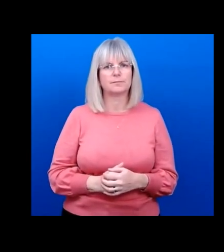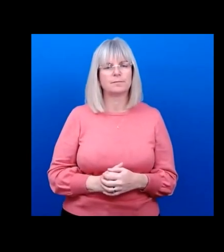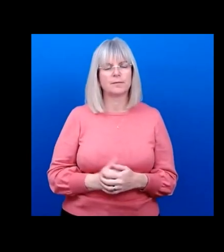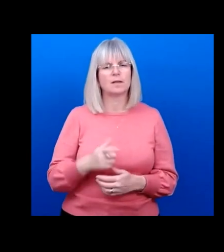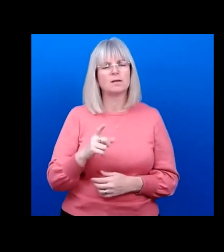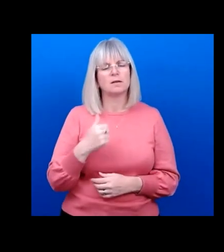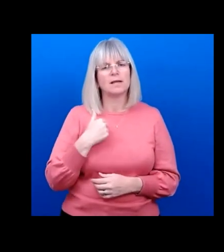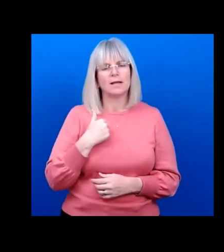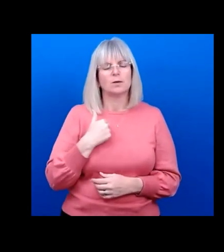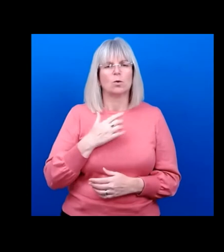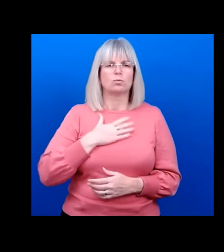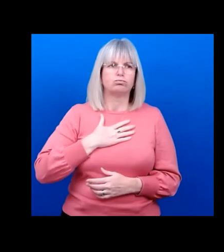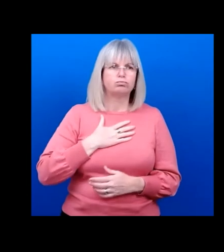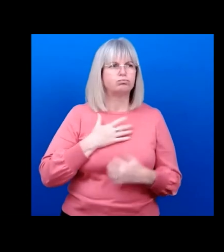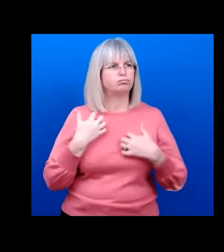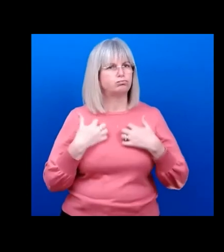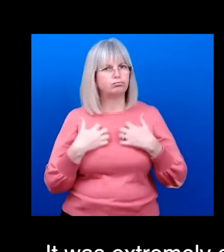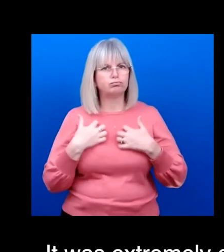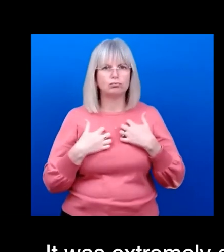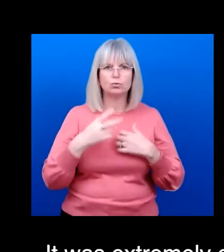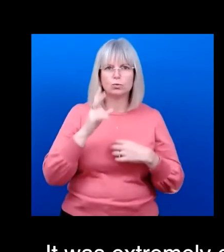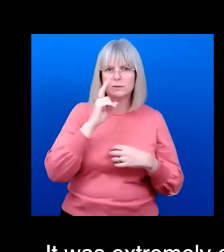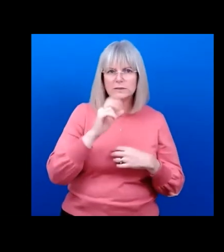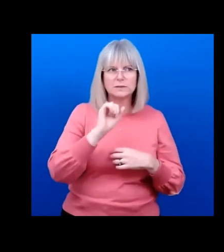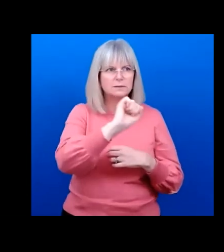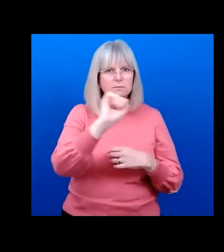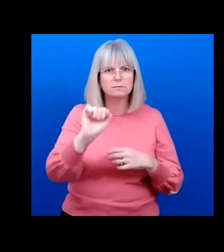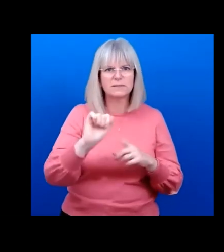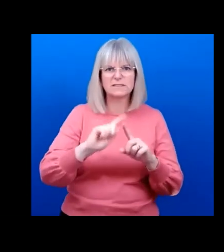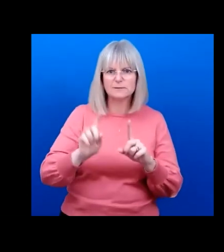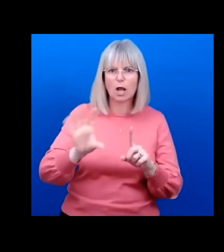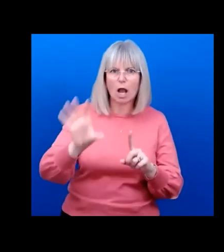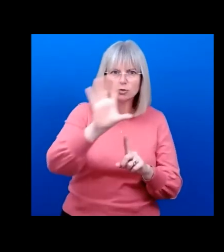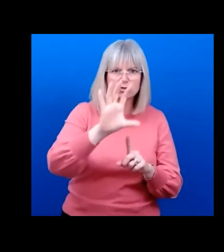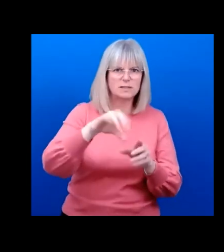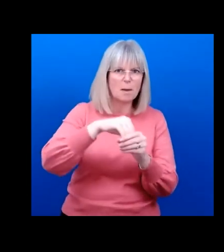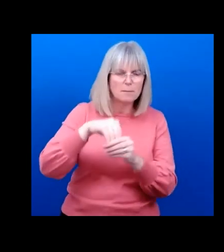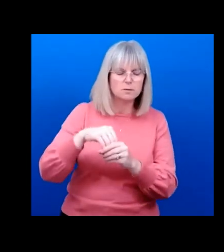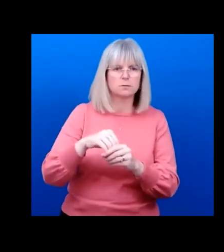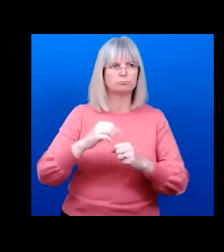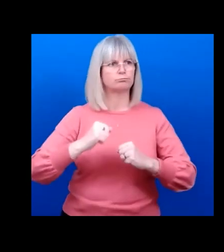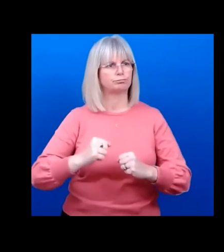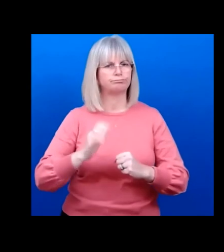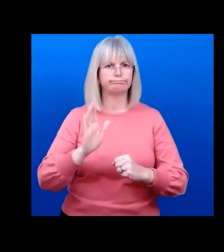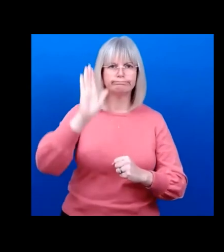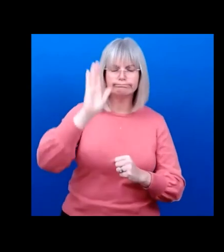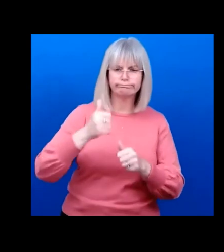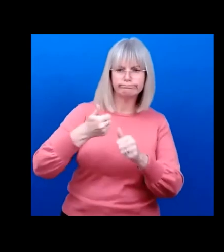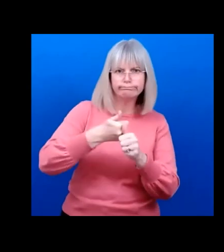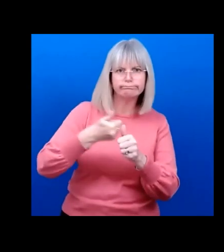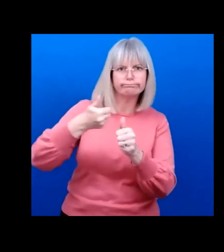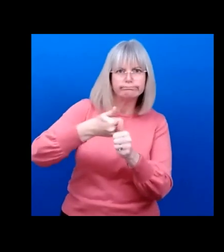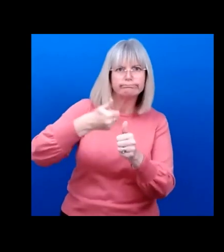as I mentioned, to see all the Member States stepping up and so much appreciation as well for the target development.